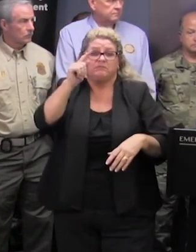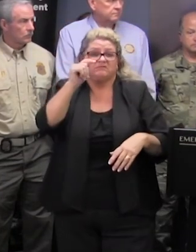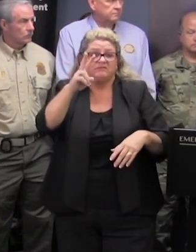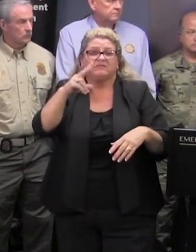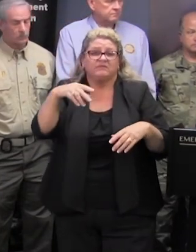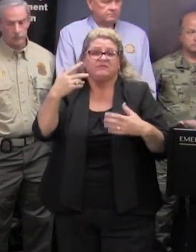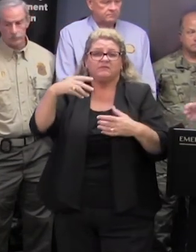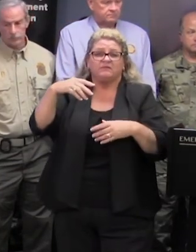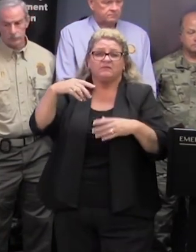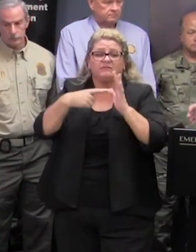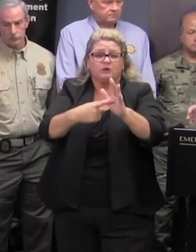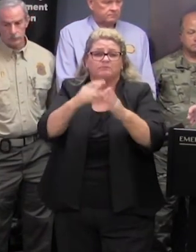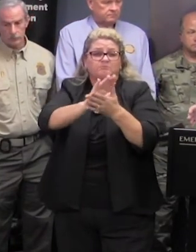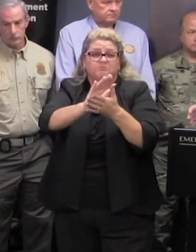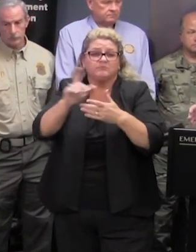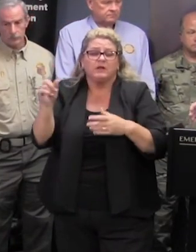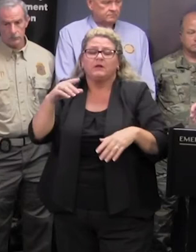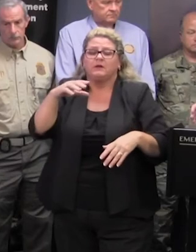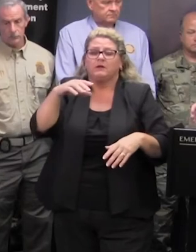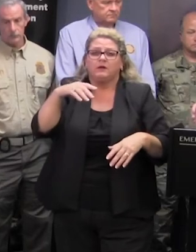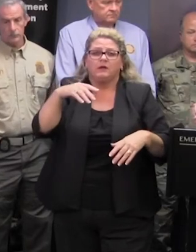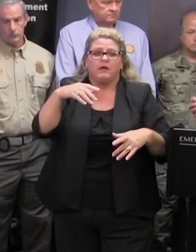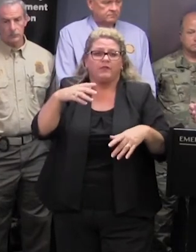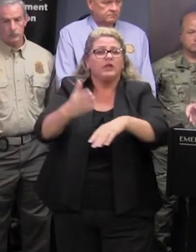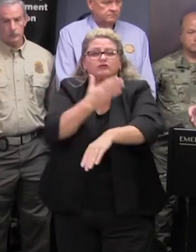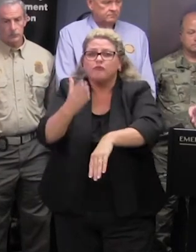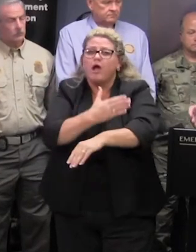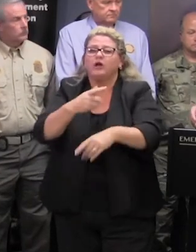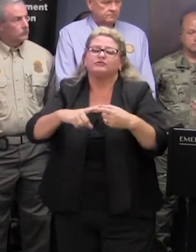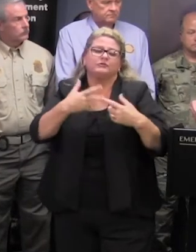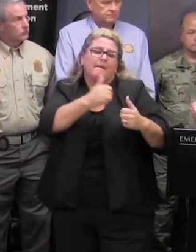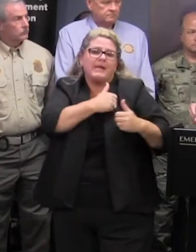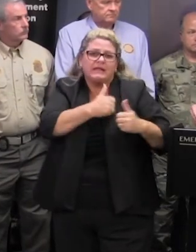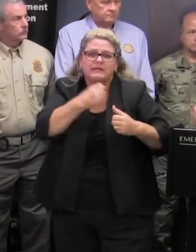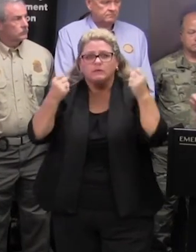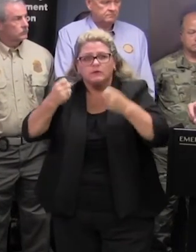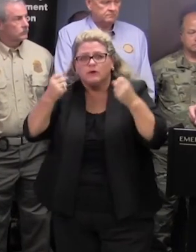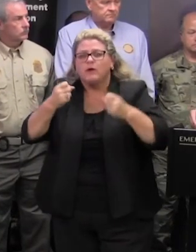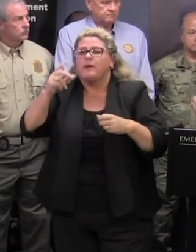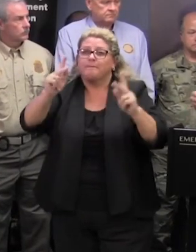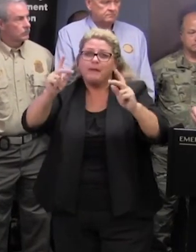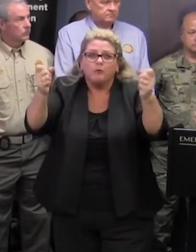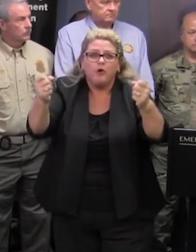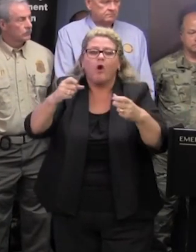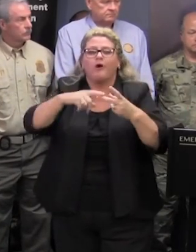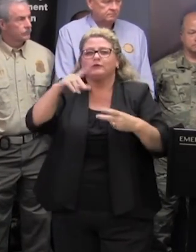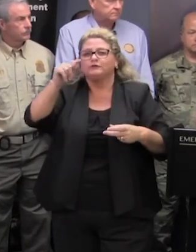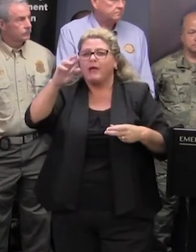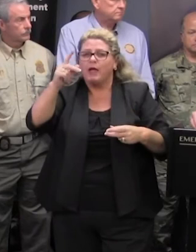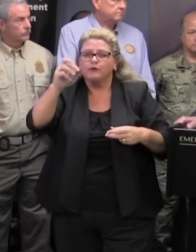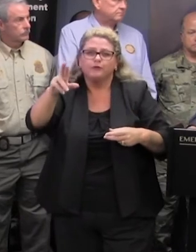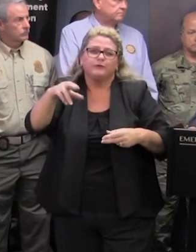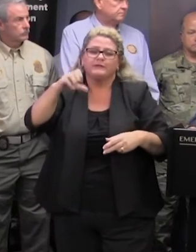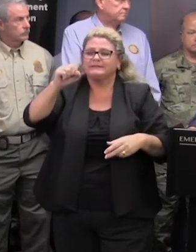across and even with with all the construction and all the military vehicles and civilian vehicles and tractors and sandbags